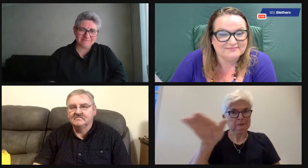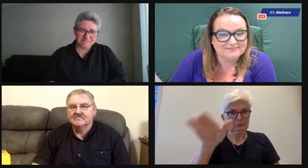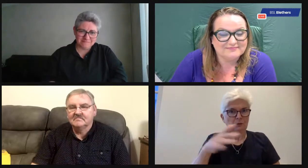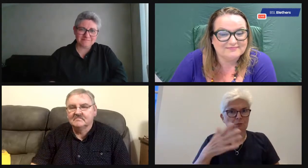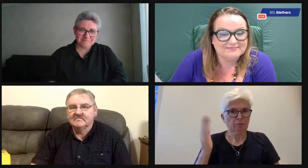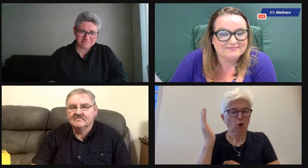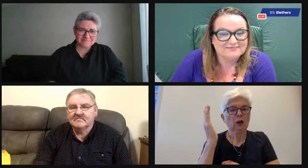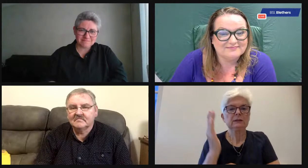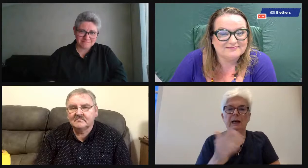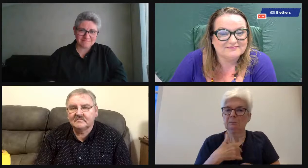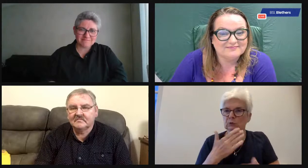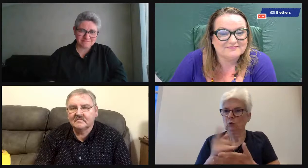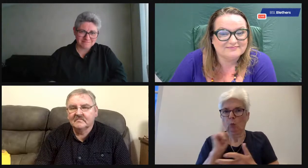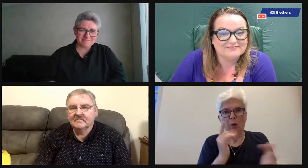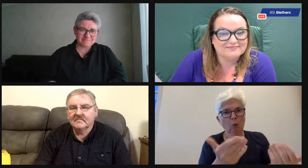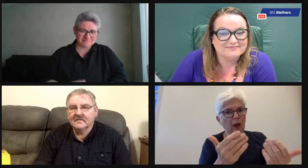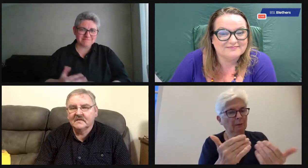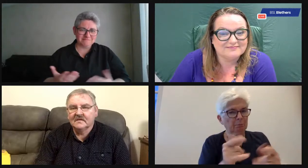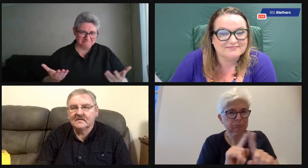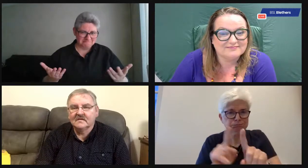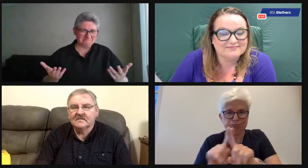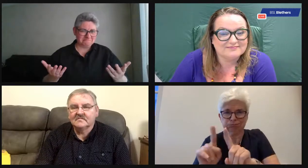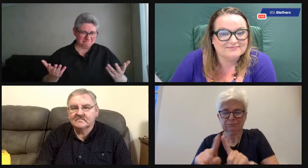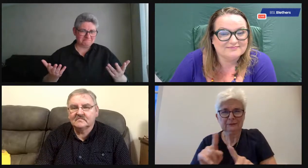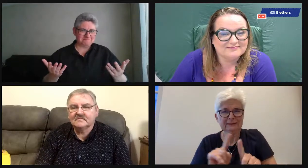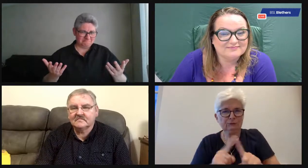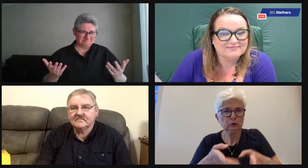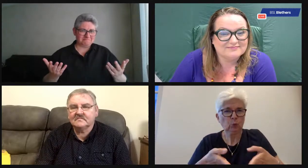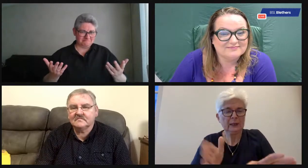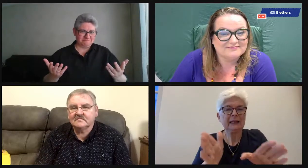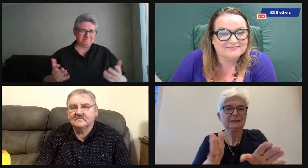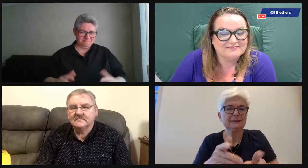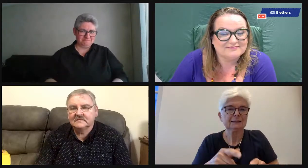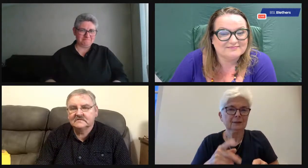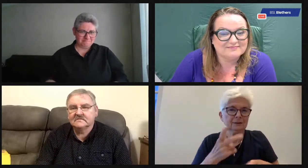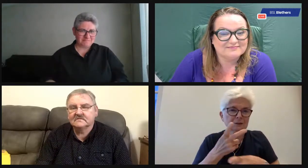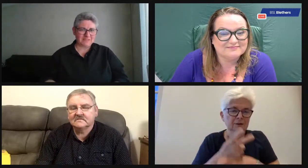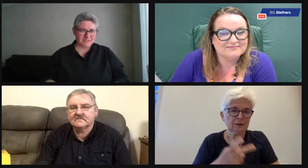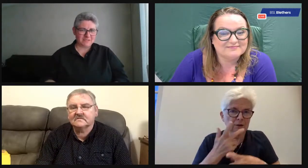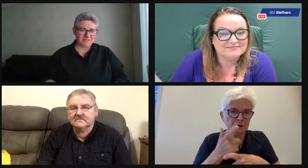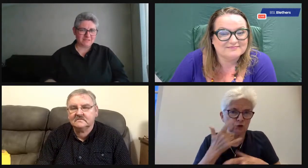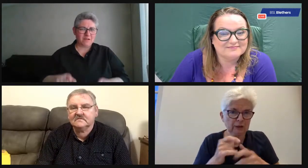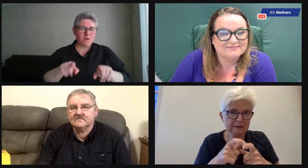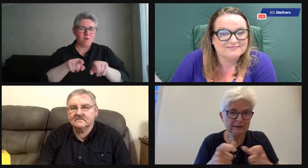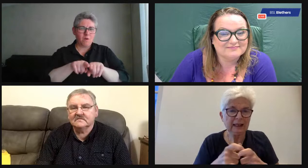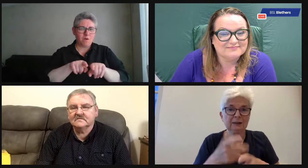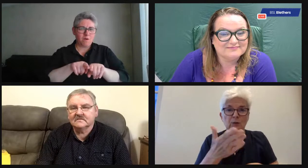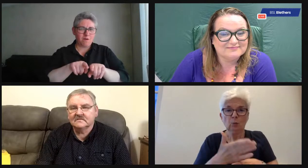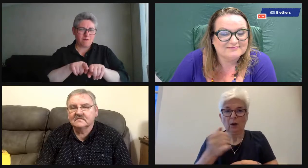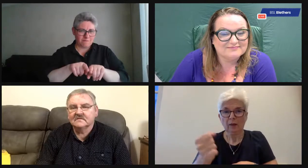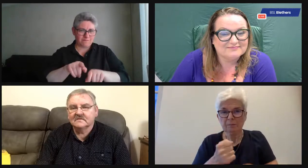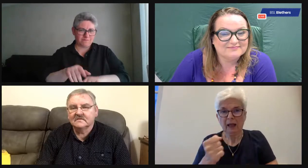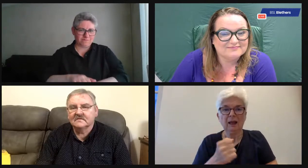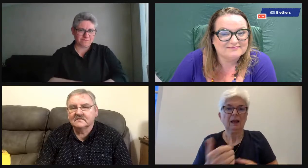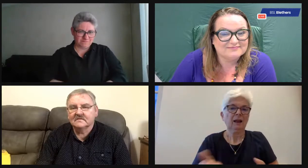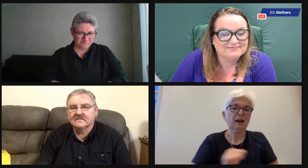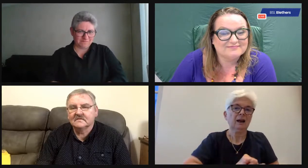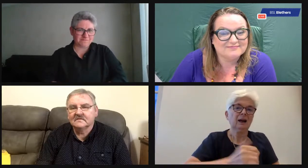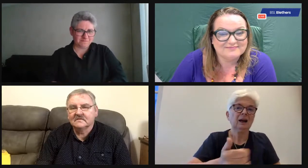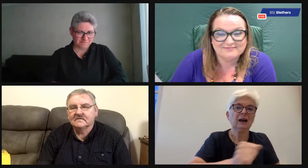happening again this August. So I'm sure if you got in touch with Deaf Action, they'd welcome young volunteers. I'm sure there are lots of things to be done from selling